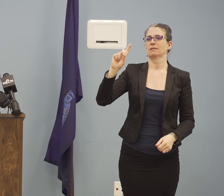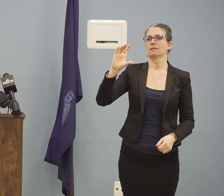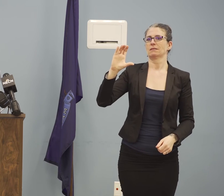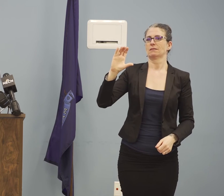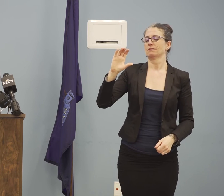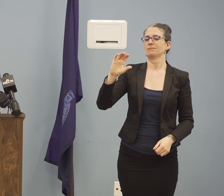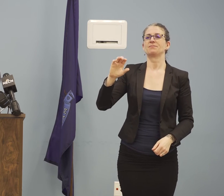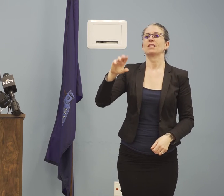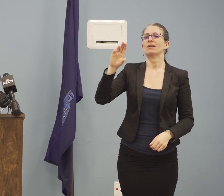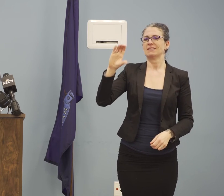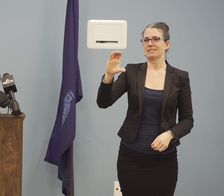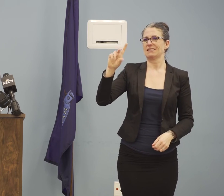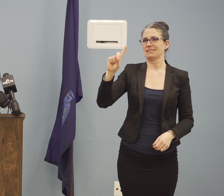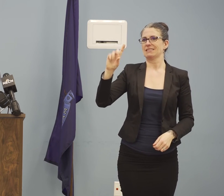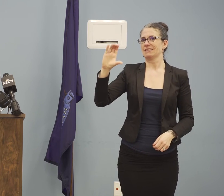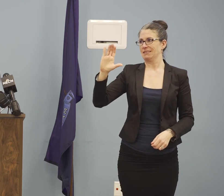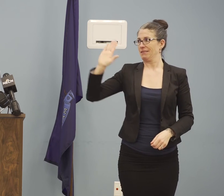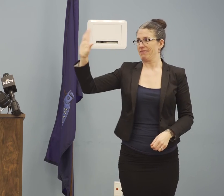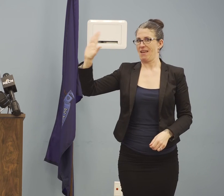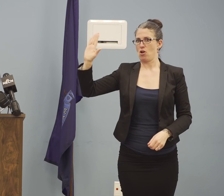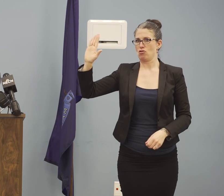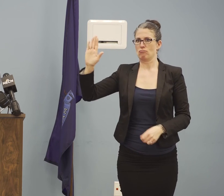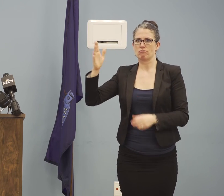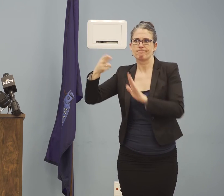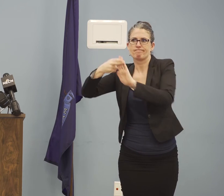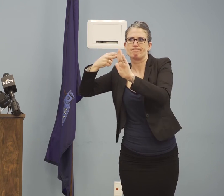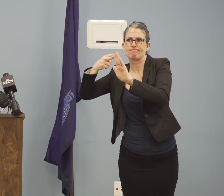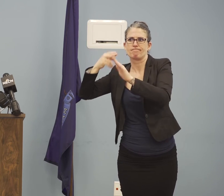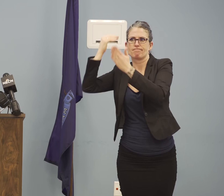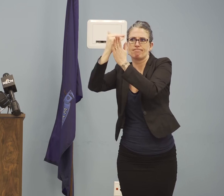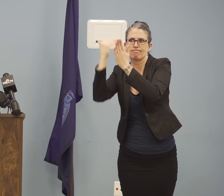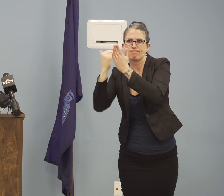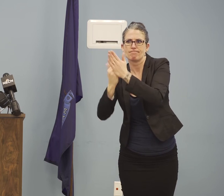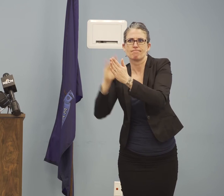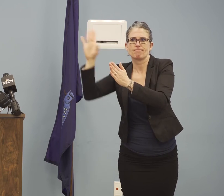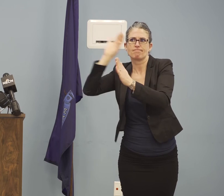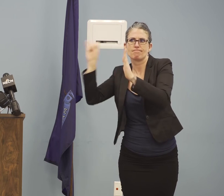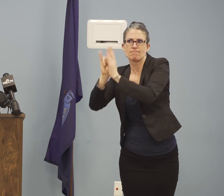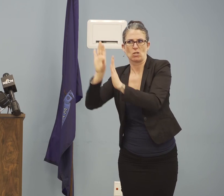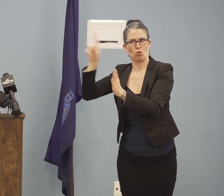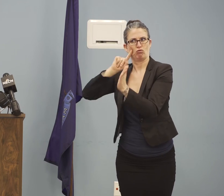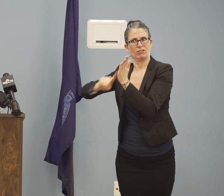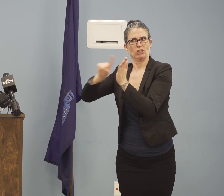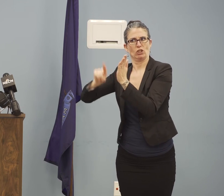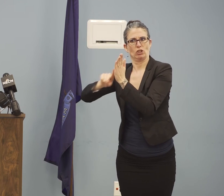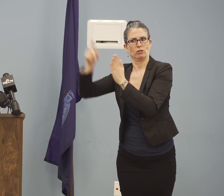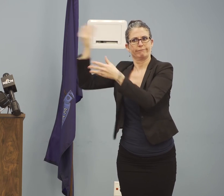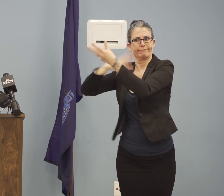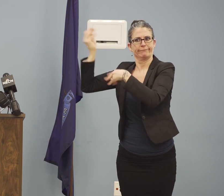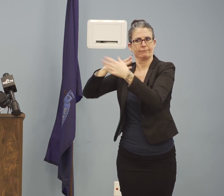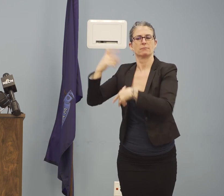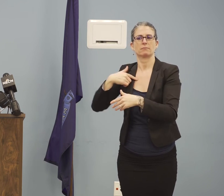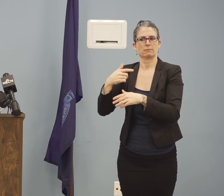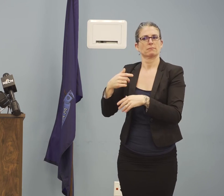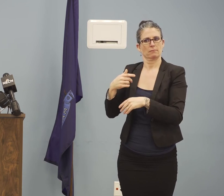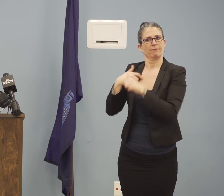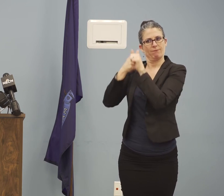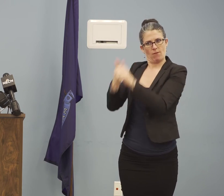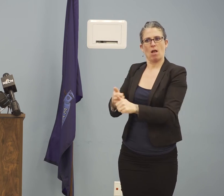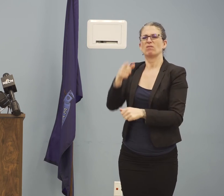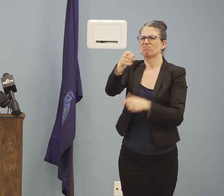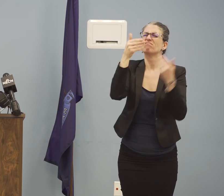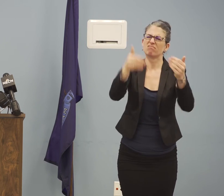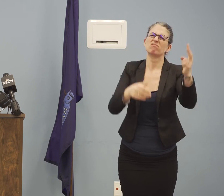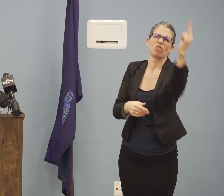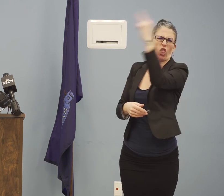criteria under which someone can be said to have recovered. I'm not going to go into those now. They are on the U.S. CDC's website. And that's exactly